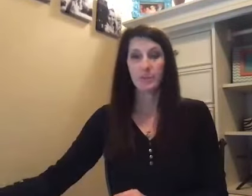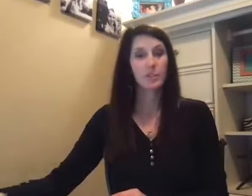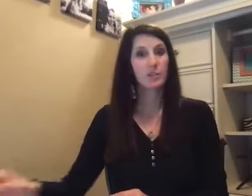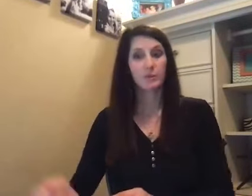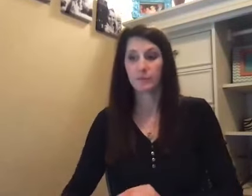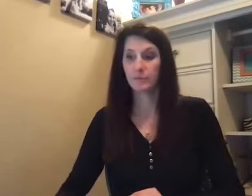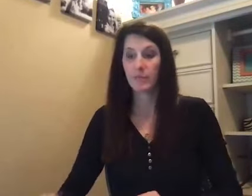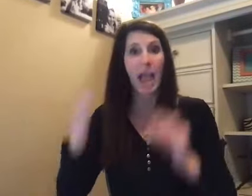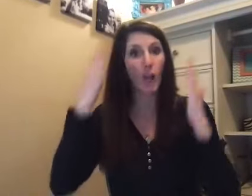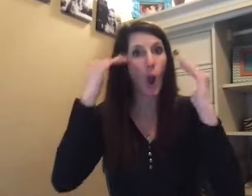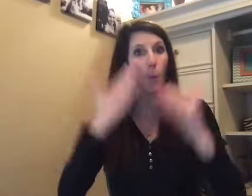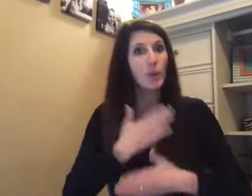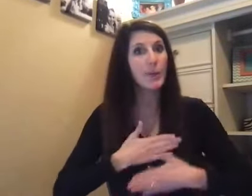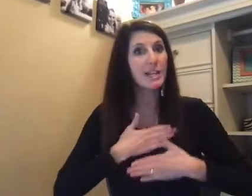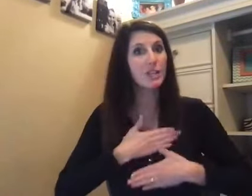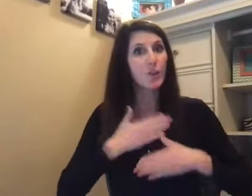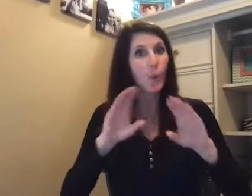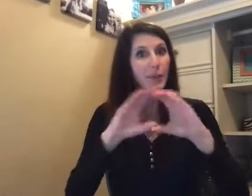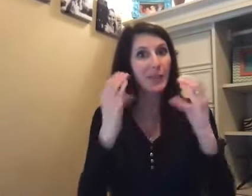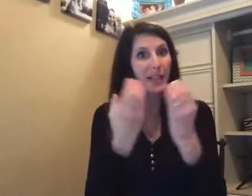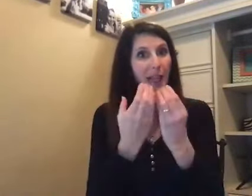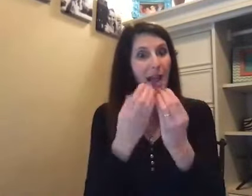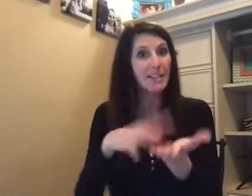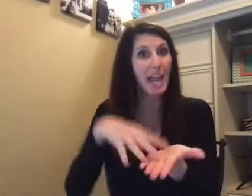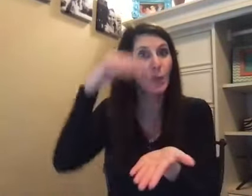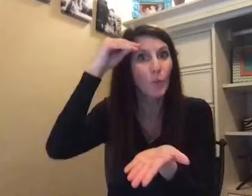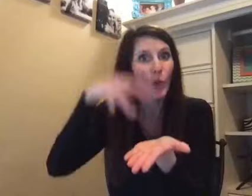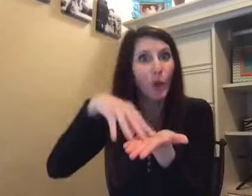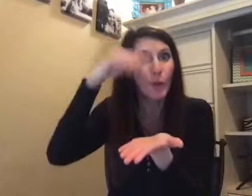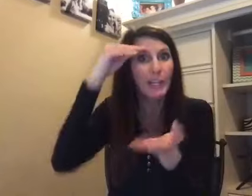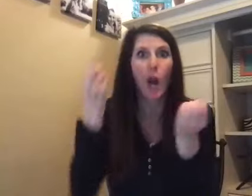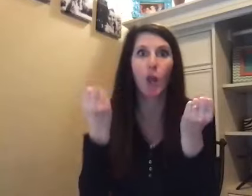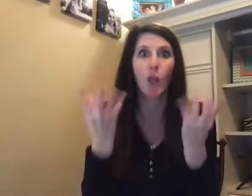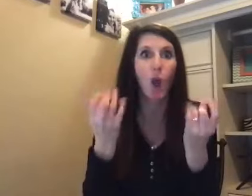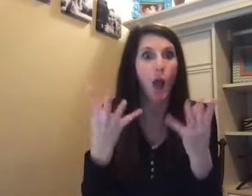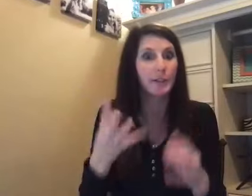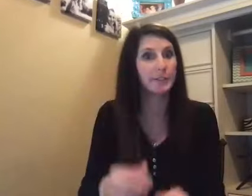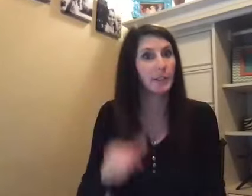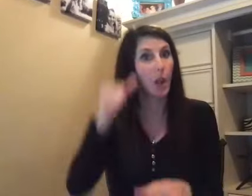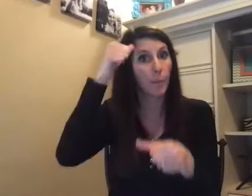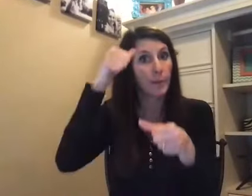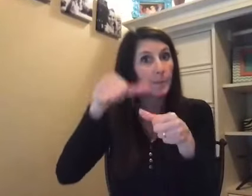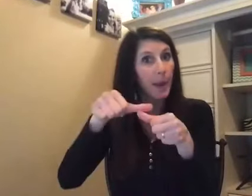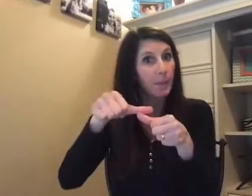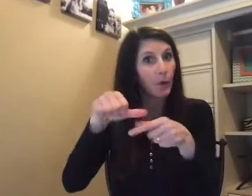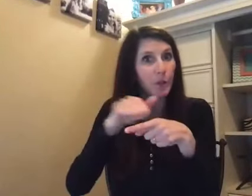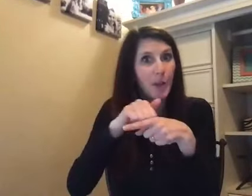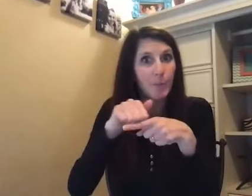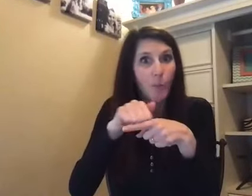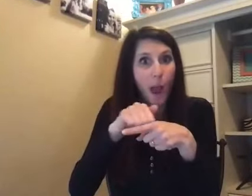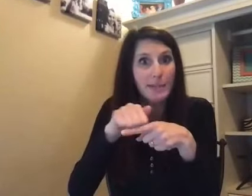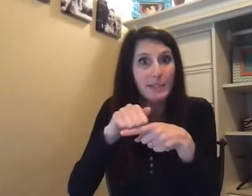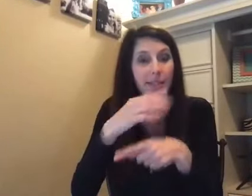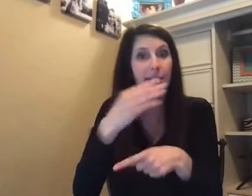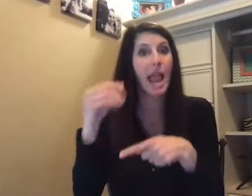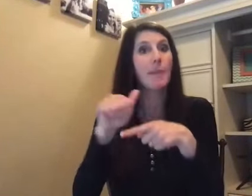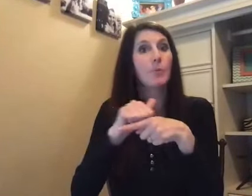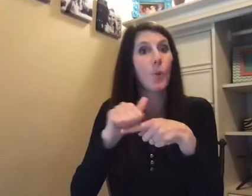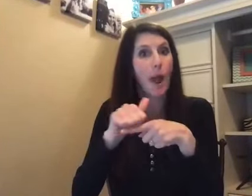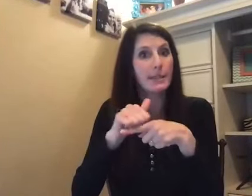I hope you enjoyed the class and you're learning a lot. Remember, passion and passion